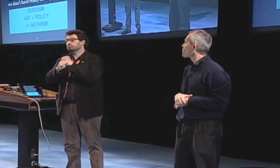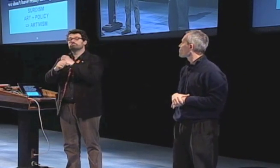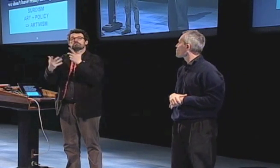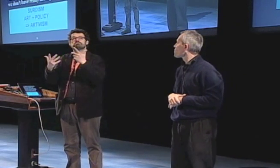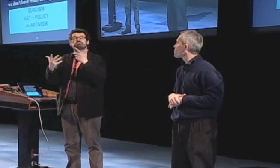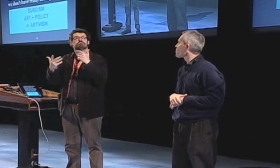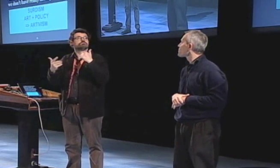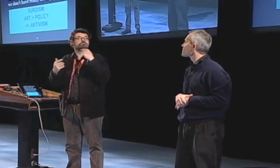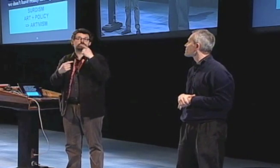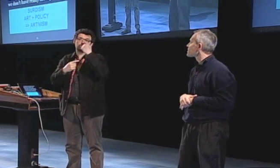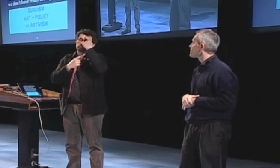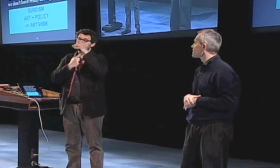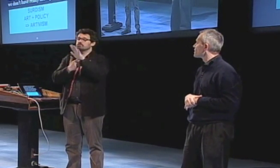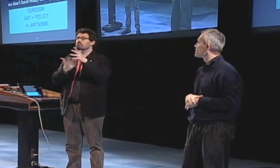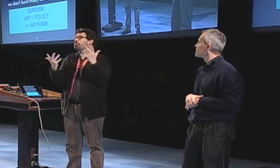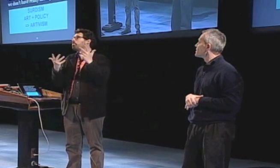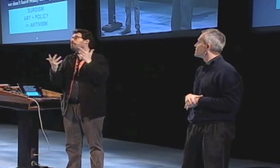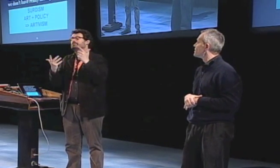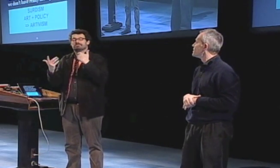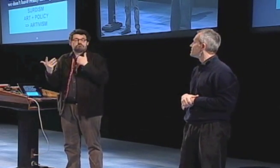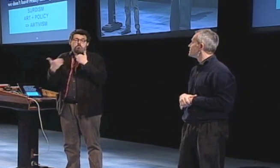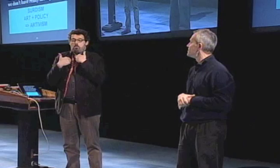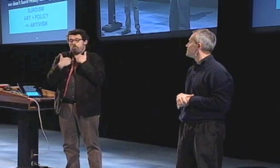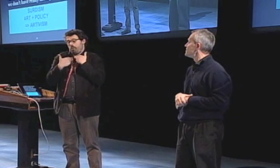I think we can prove them wrong through this movement